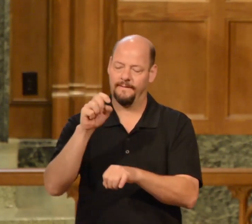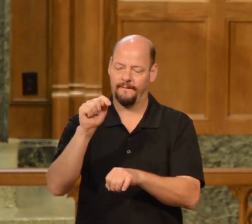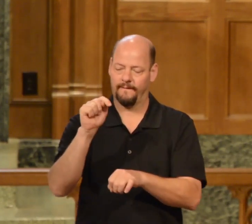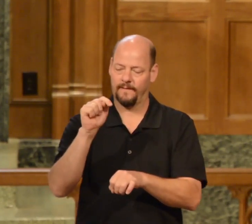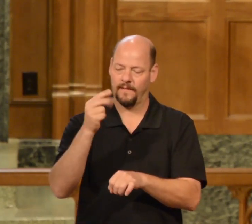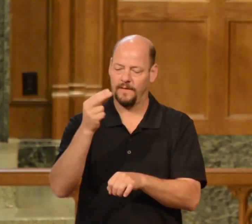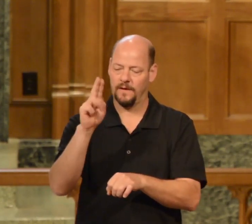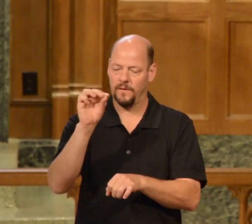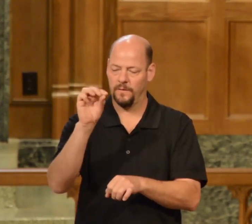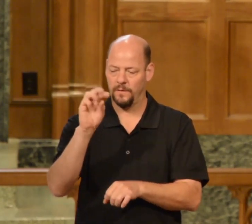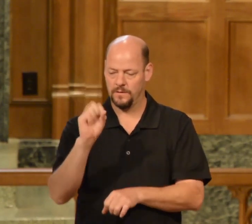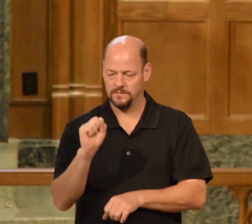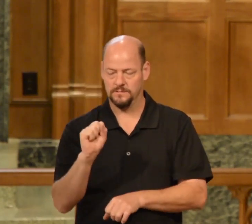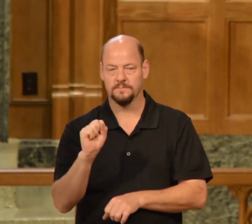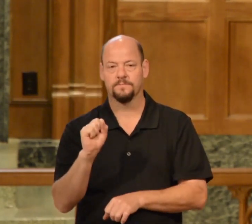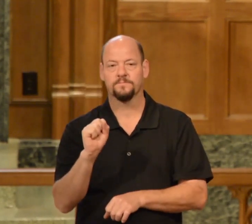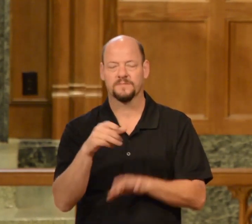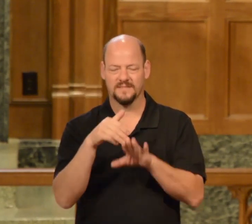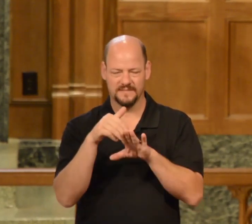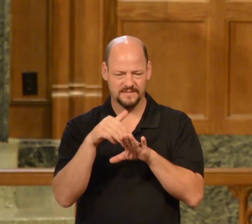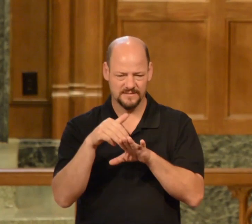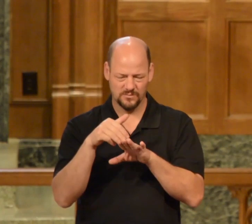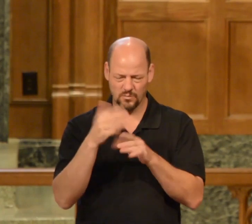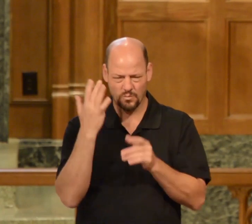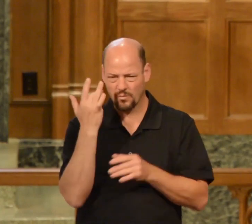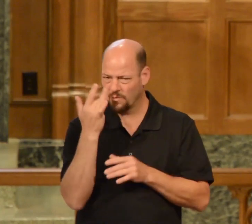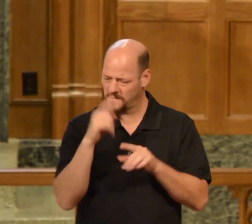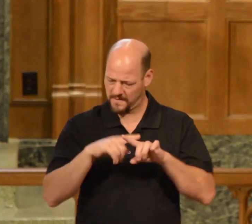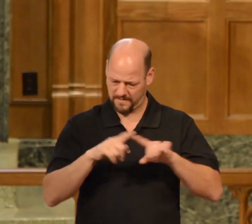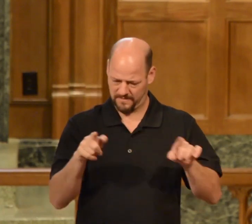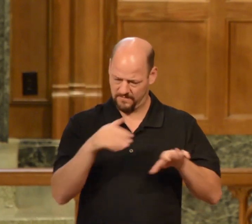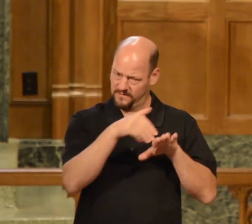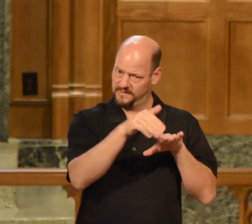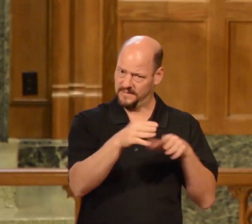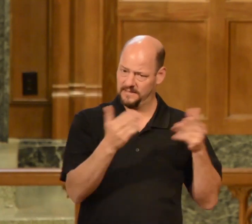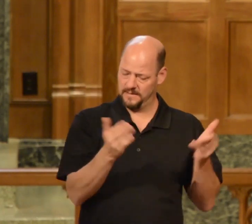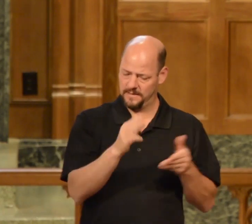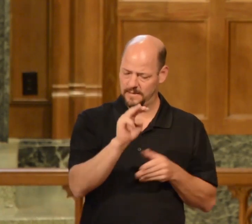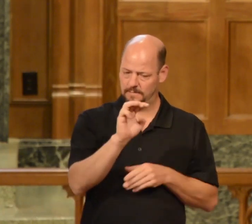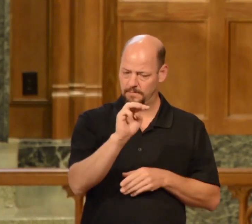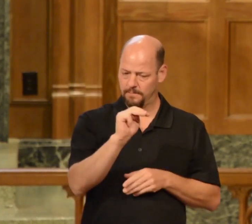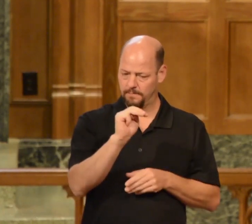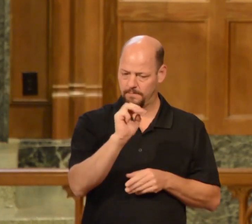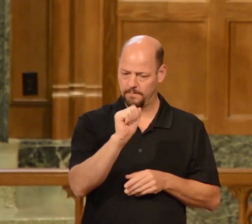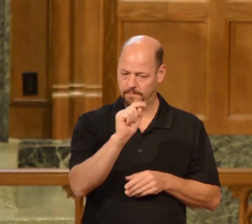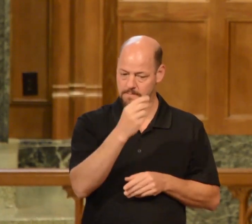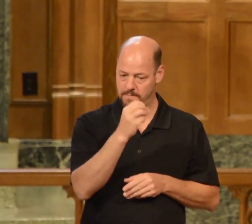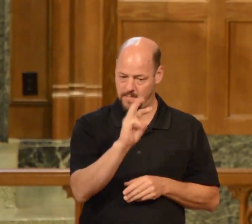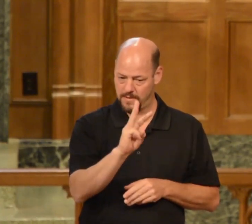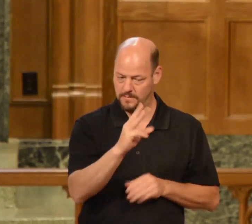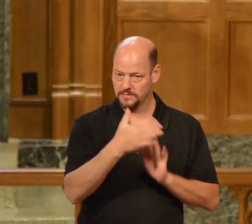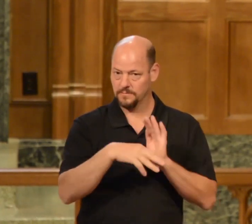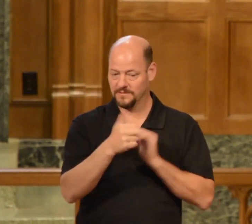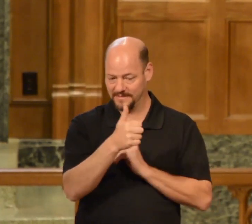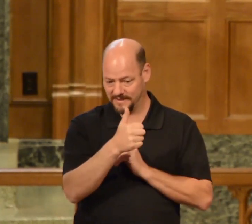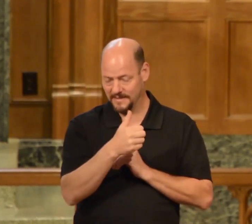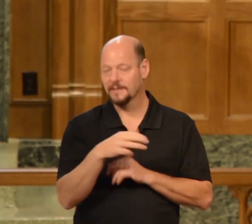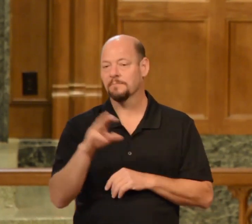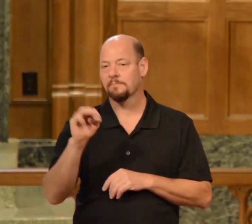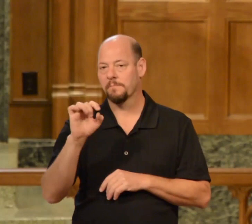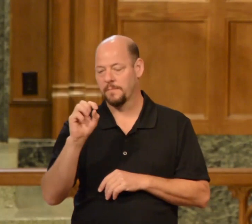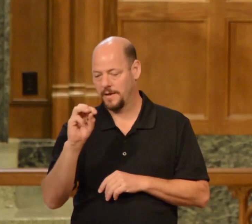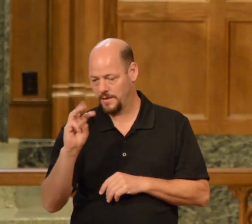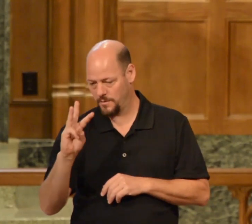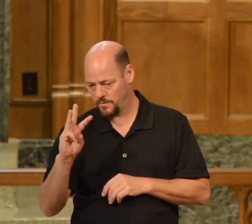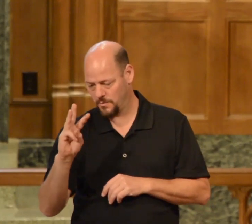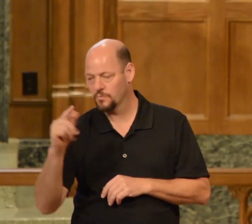the sending in Matthew 10 and the sending in Matthew 28? It could be merely practical.